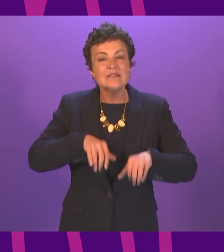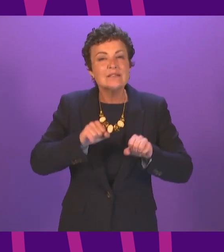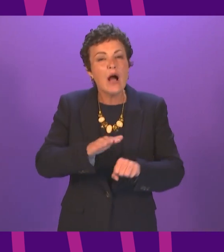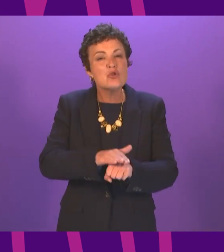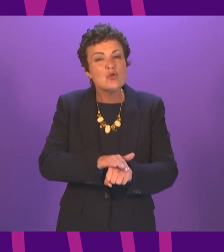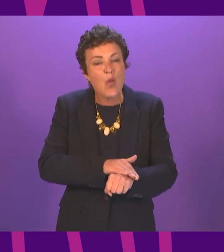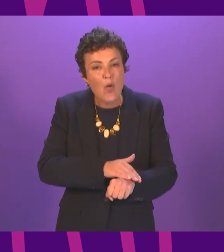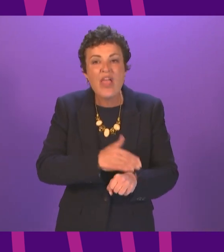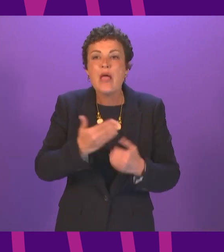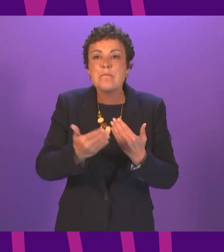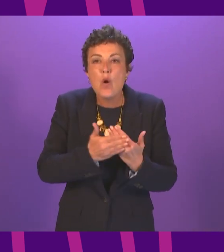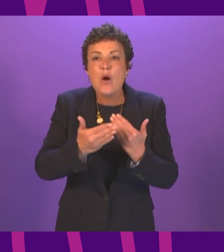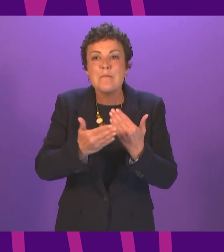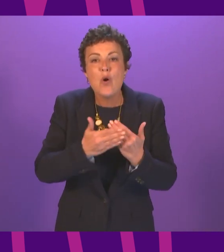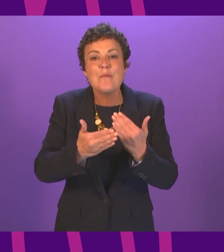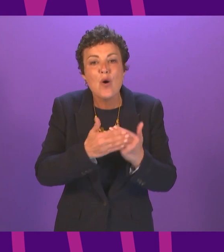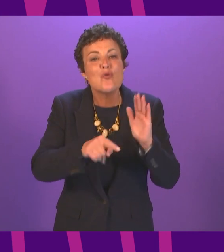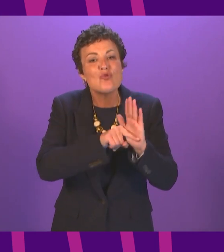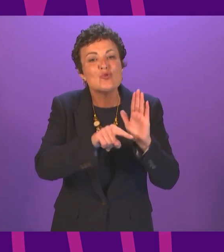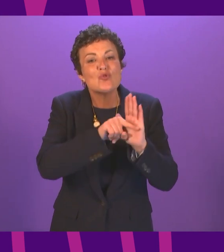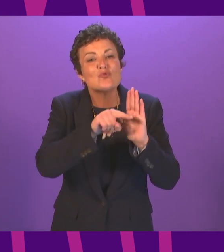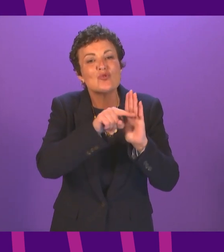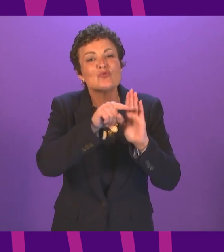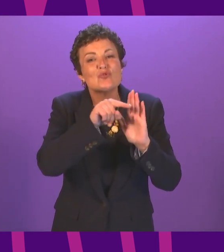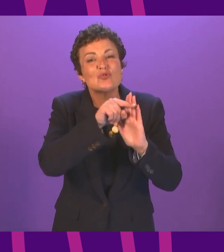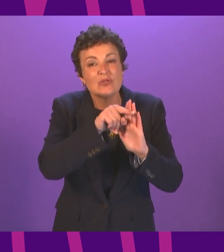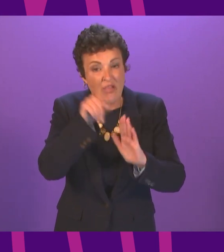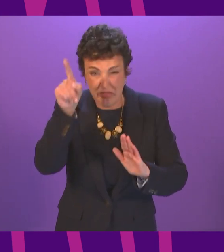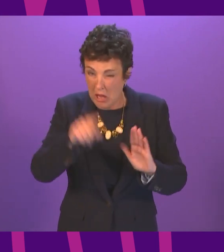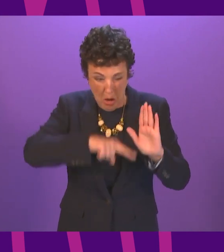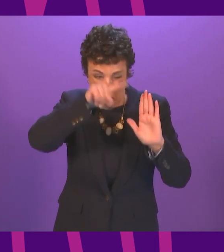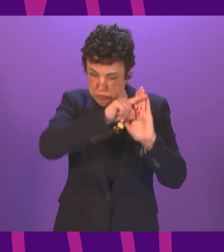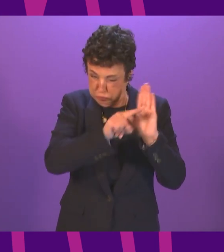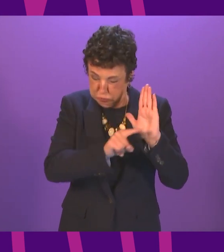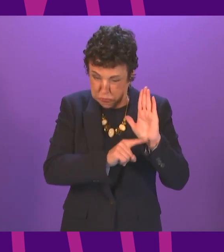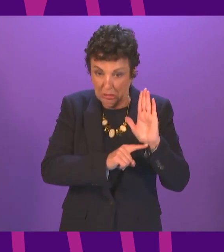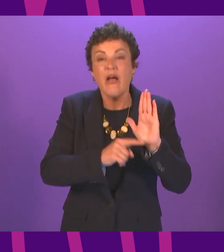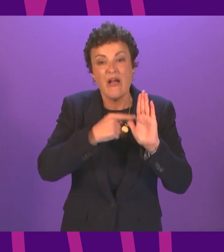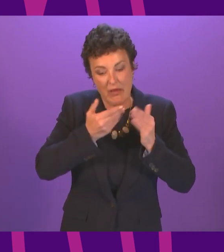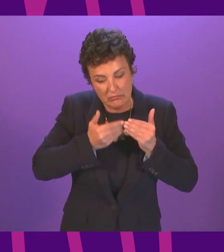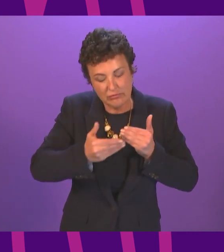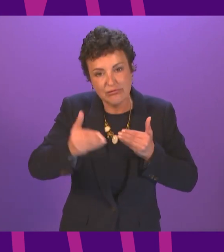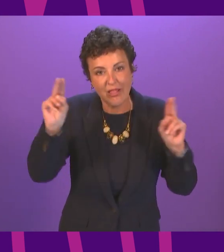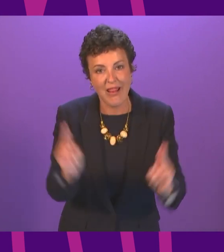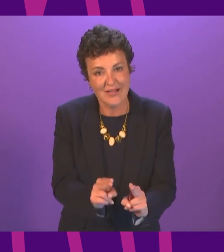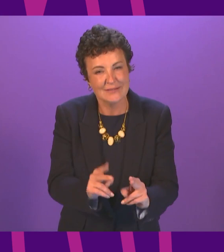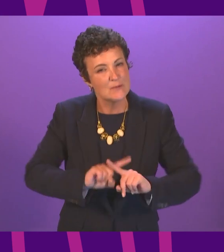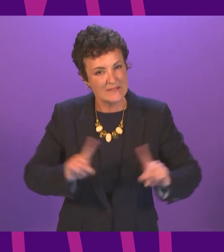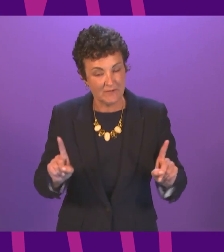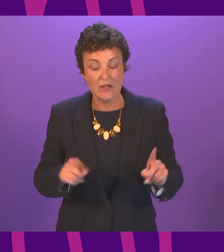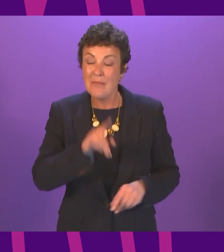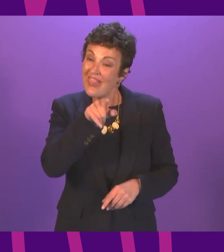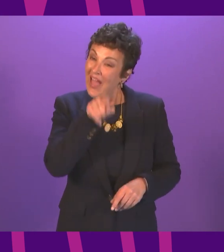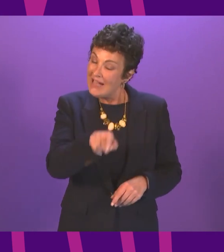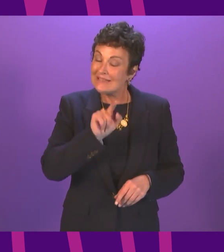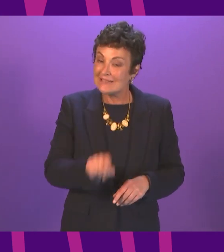worsened so we have got serious lessons to learn here and I think back to March last year when unfortunately our chief medical officer